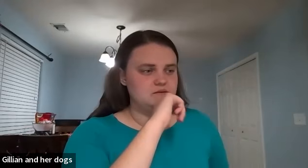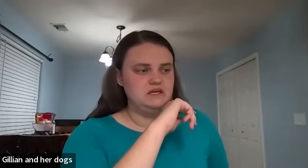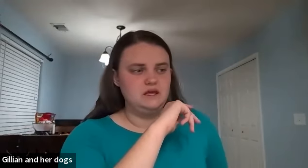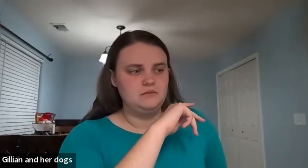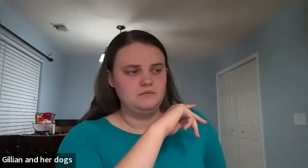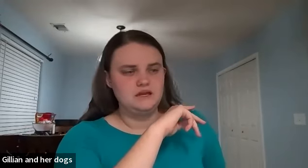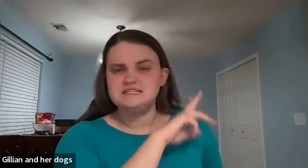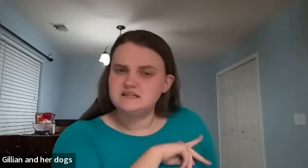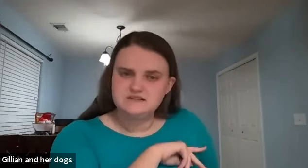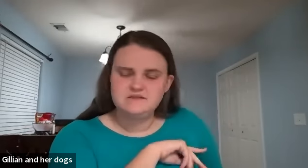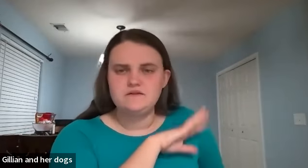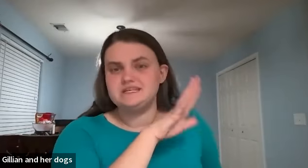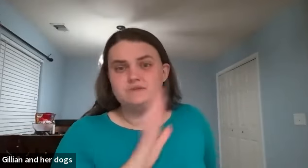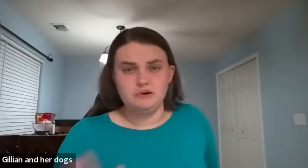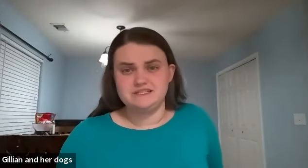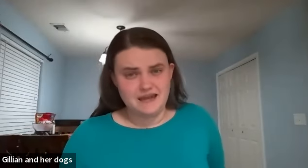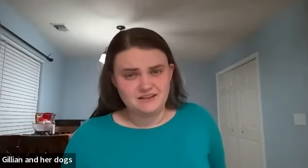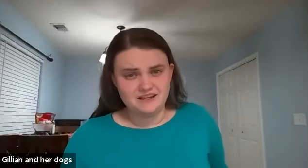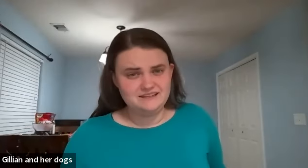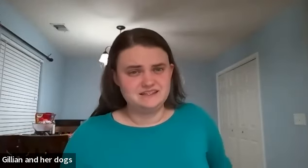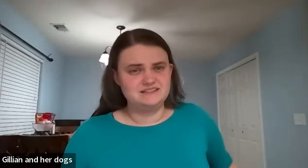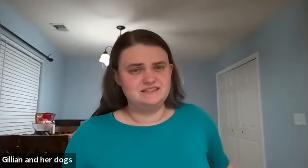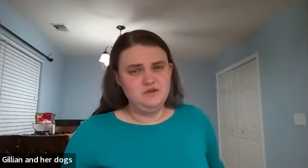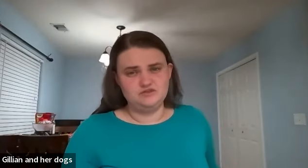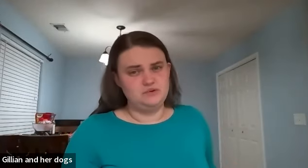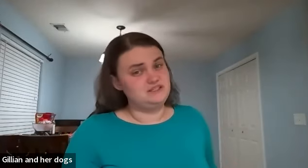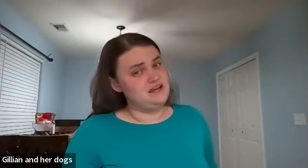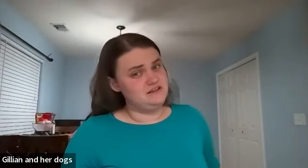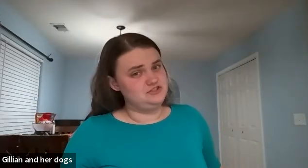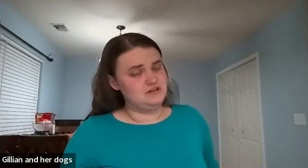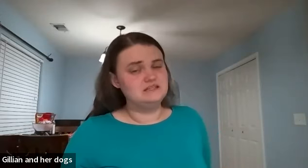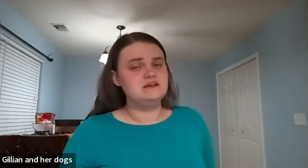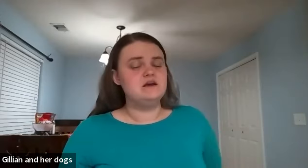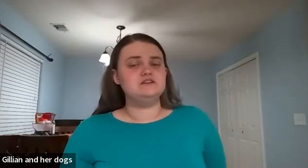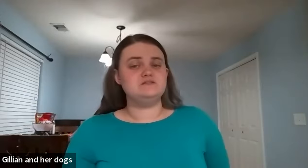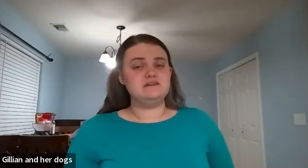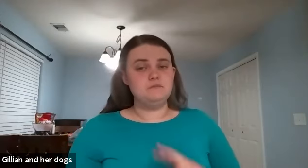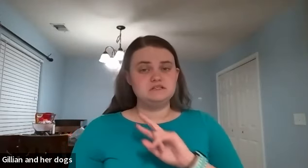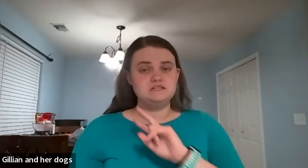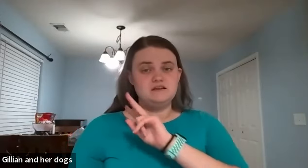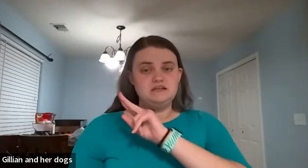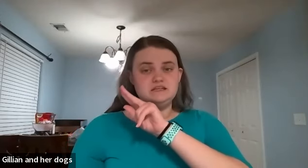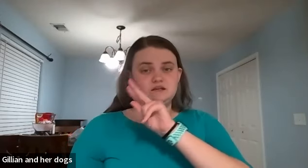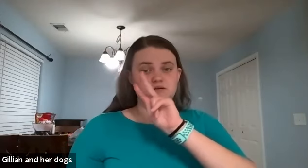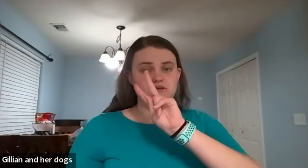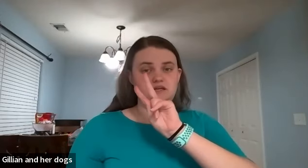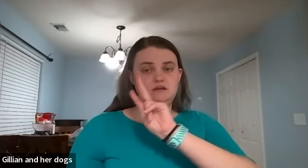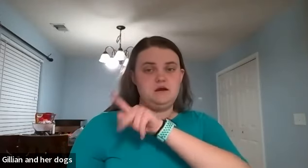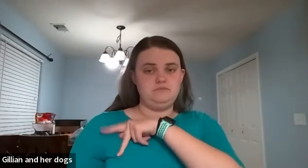that can be i guess i can give you all the sign for personality since some of those are personality traits so the sign for personality is going to be a